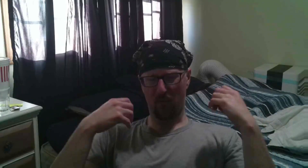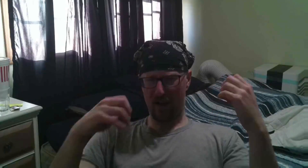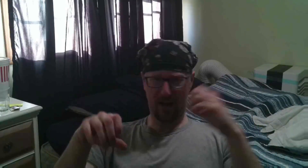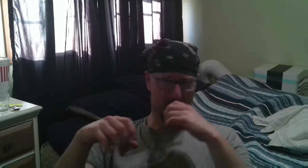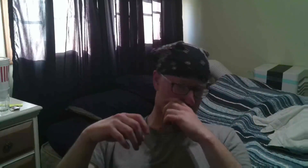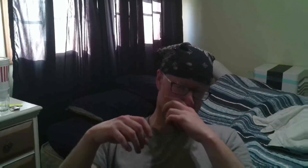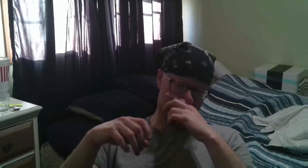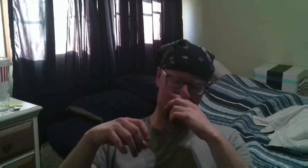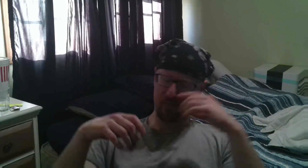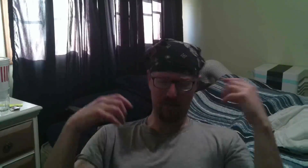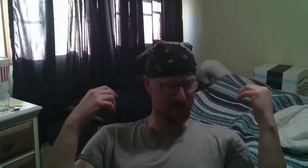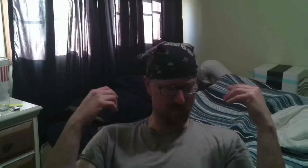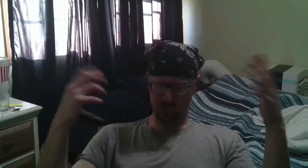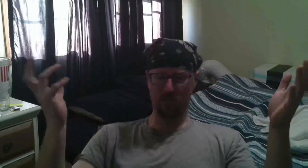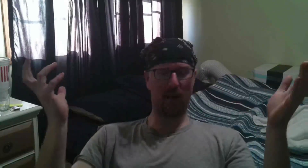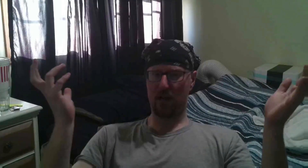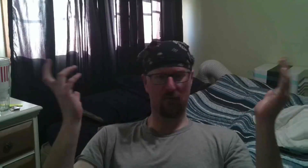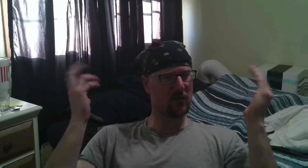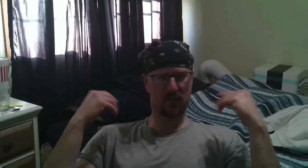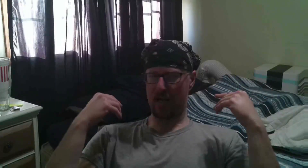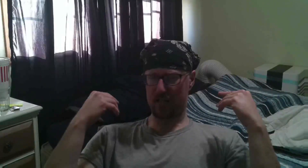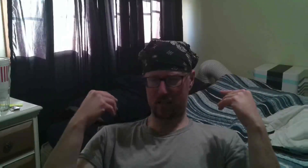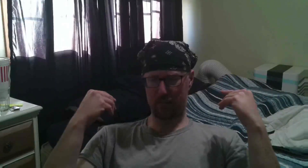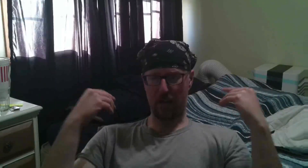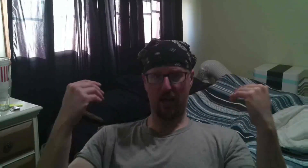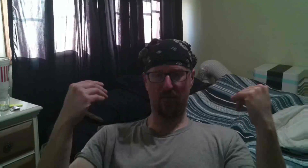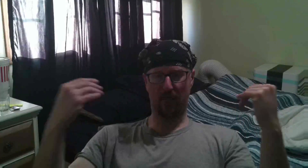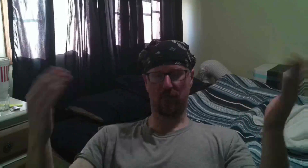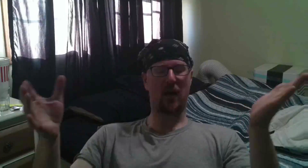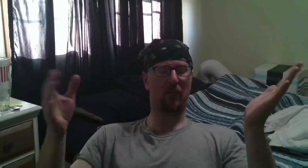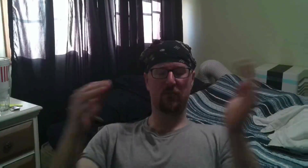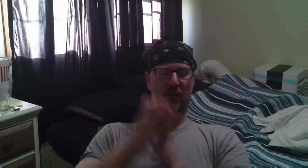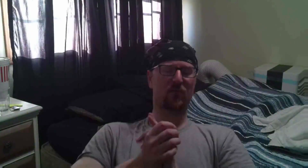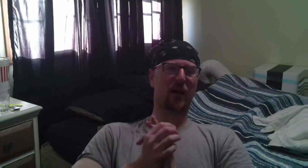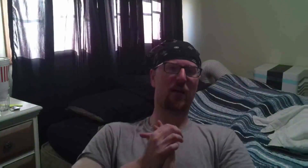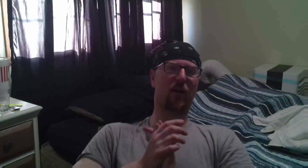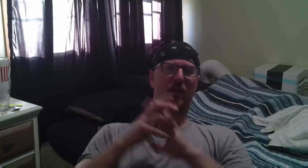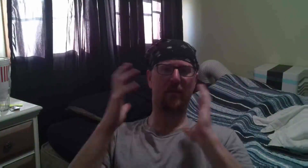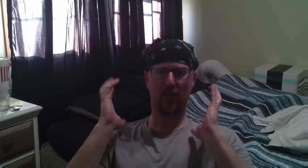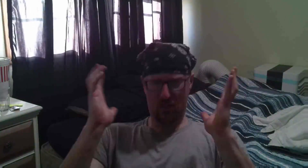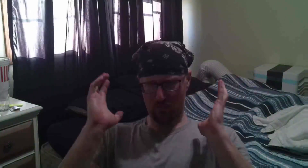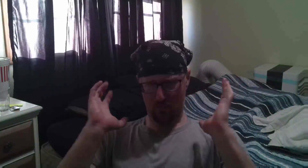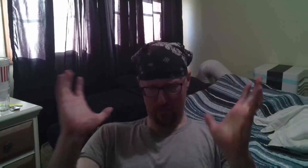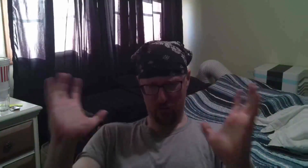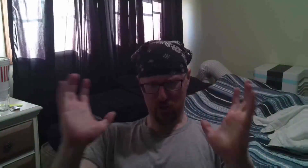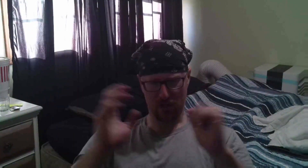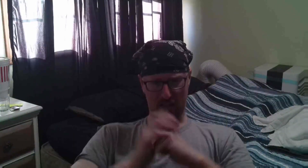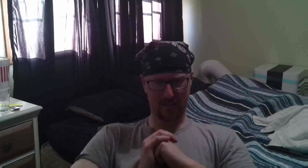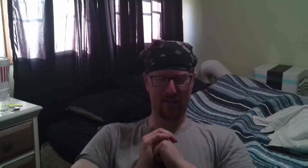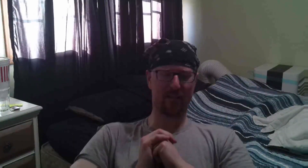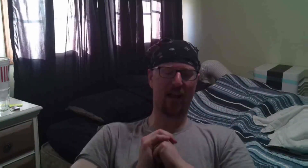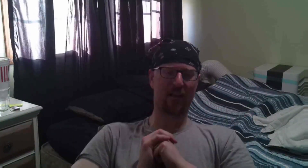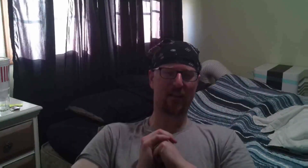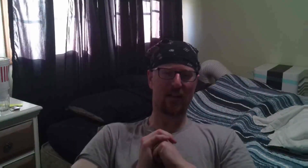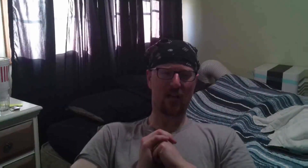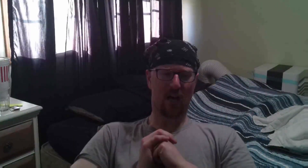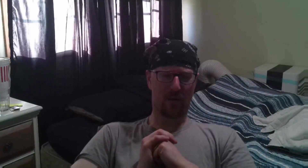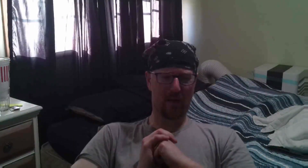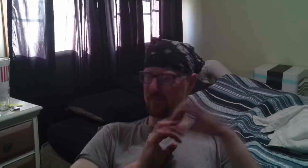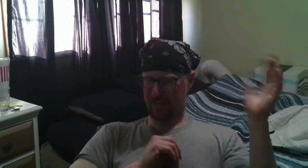why um but this this new model does not seem to have that problem so that's kind of why I've been really pushing it because I think that um and like